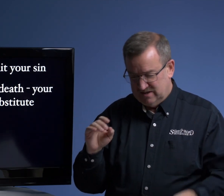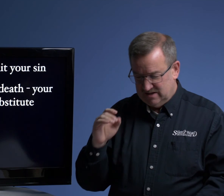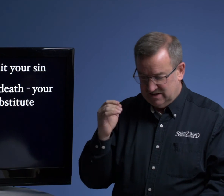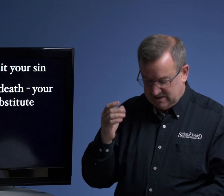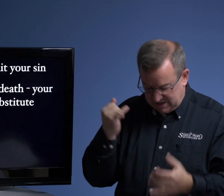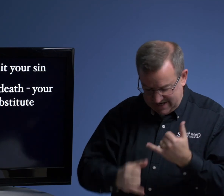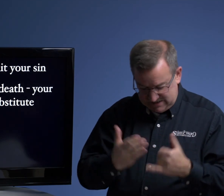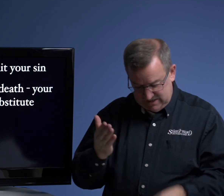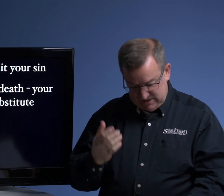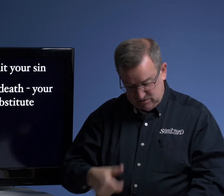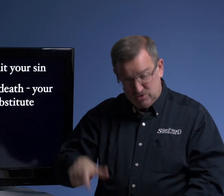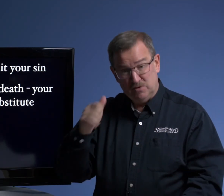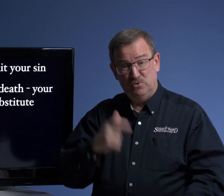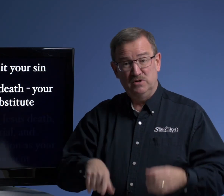The last thing that's most important.